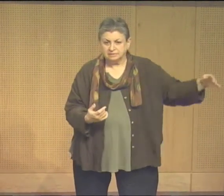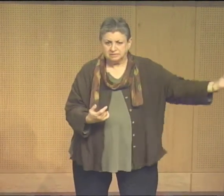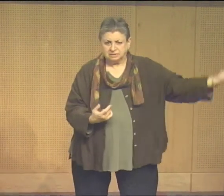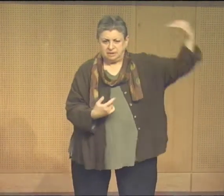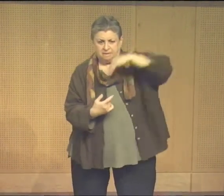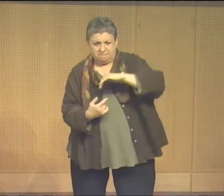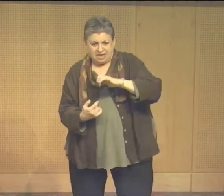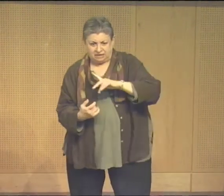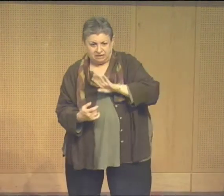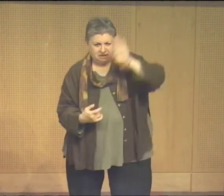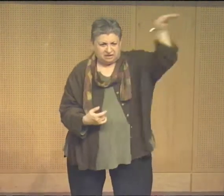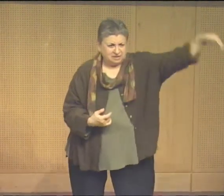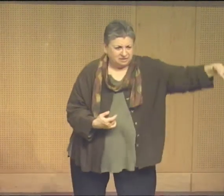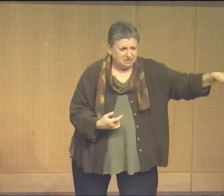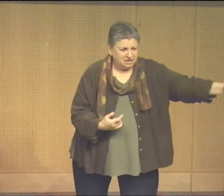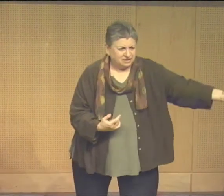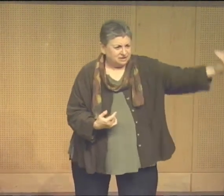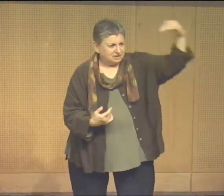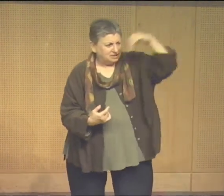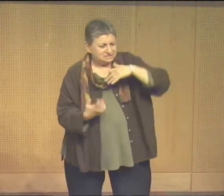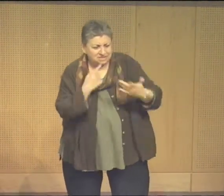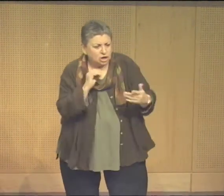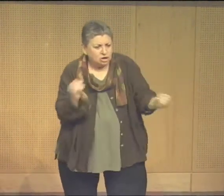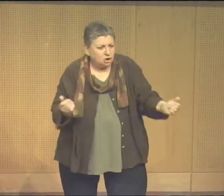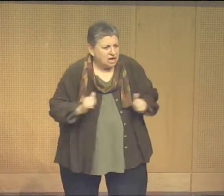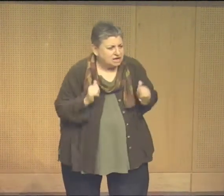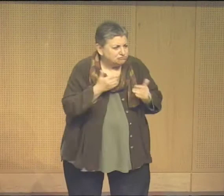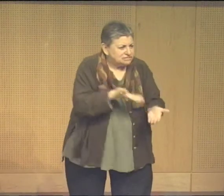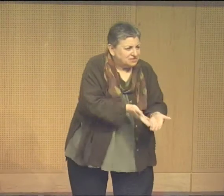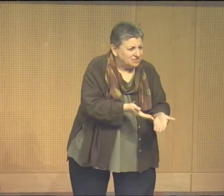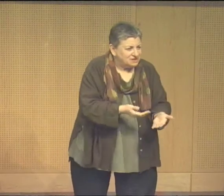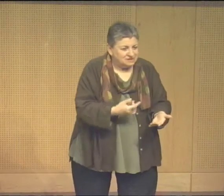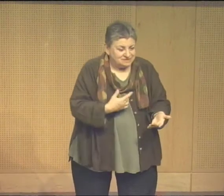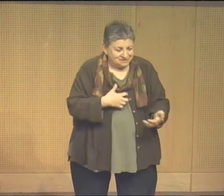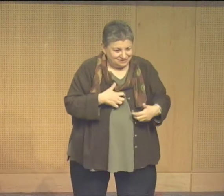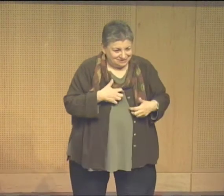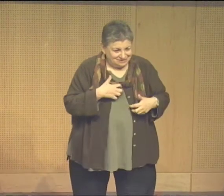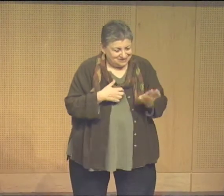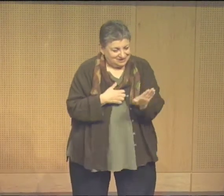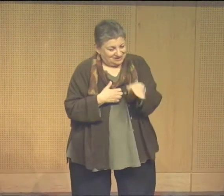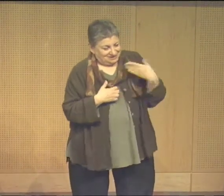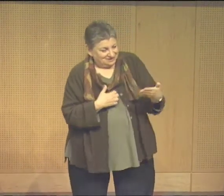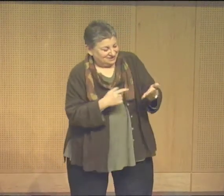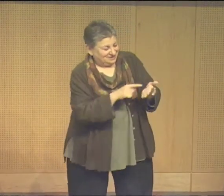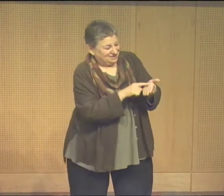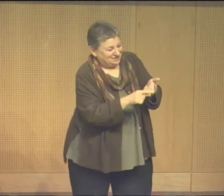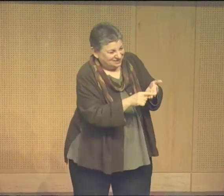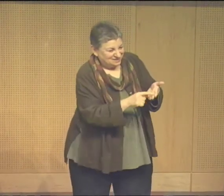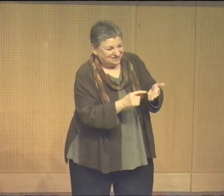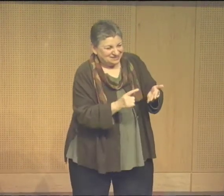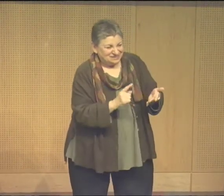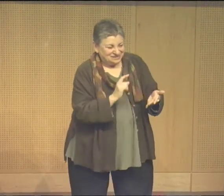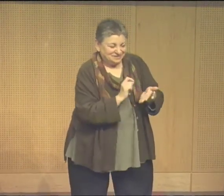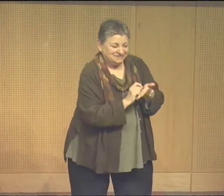it. They would sort of stamp it and send it along and then it would come back to me. And marked as there's no such address. And then I would